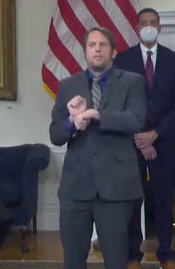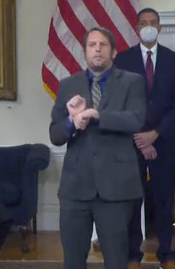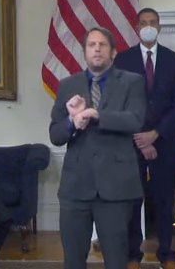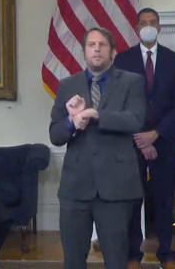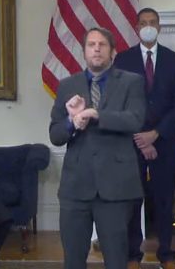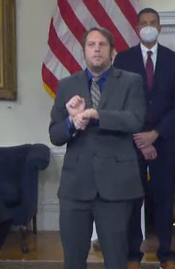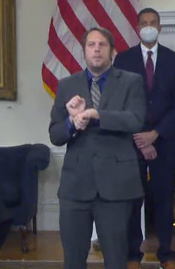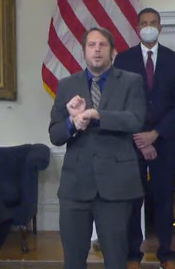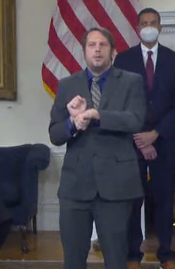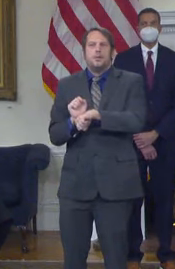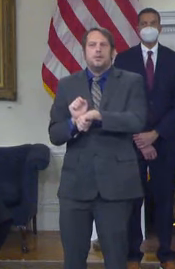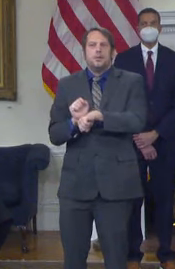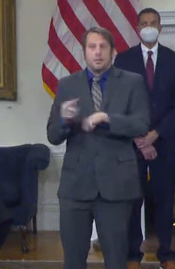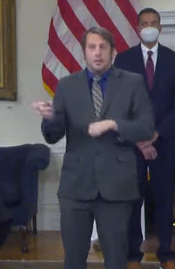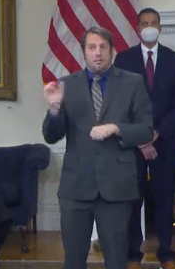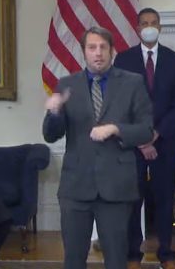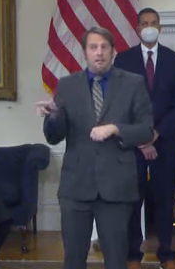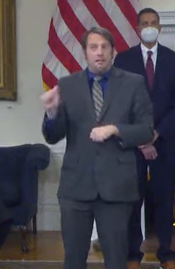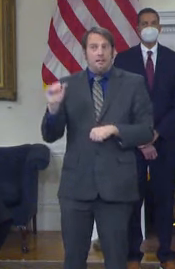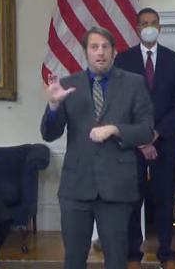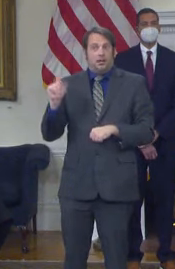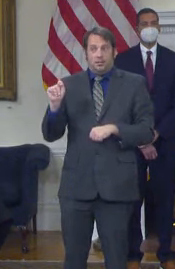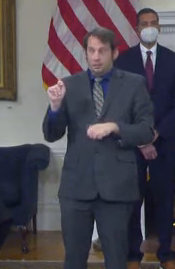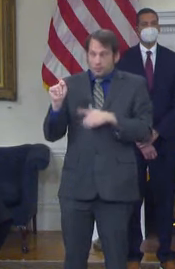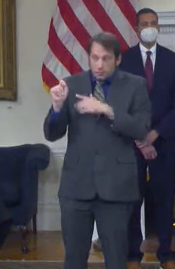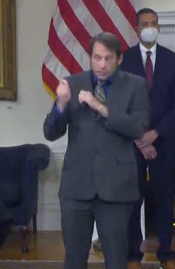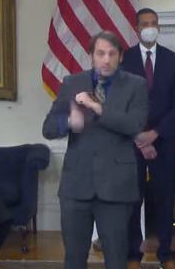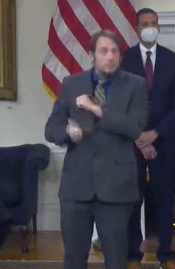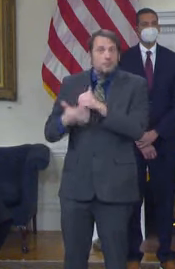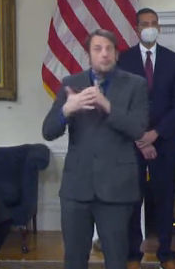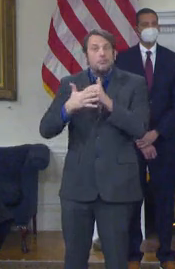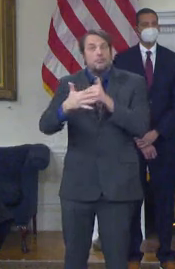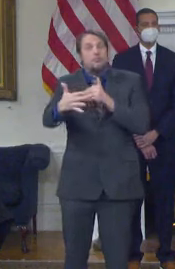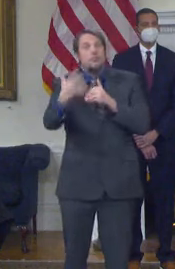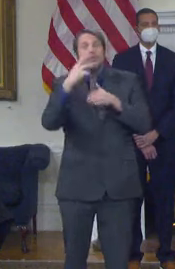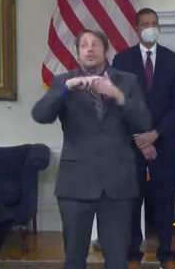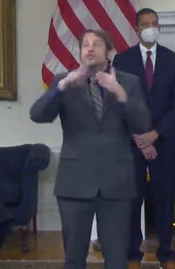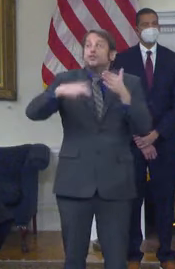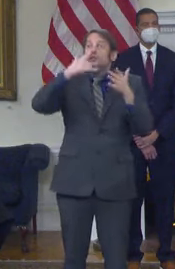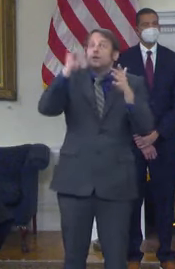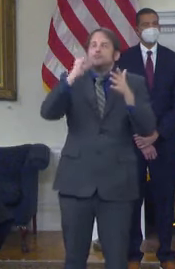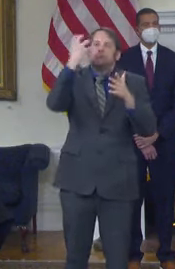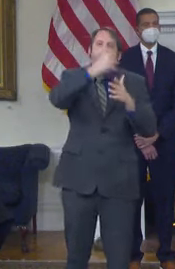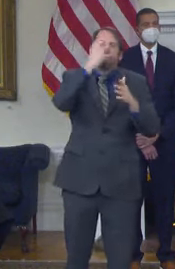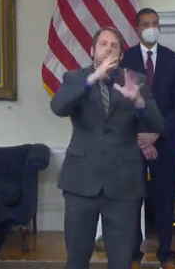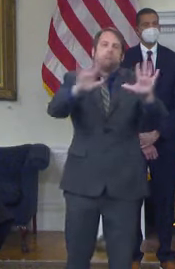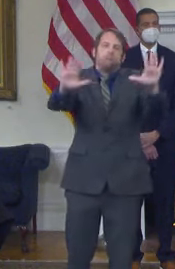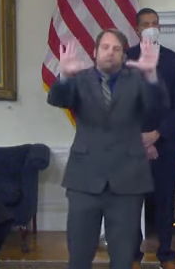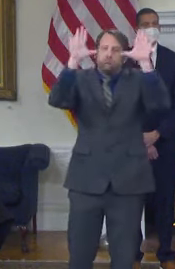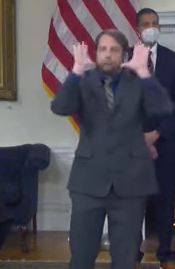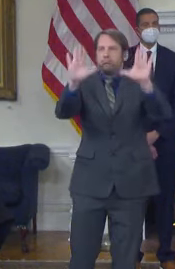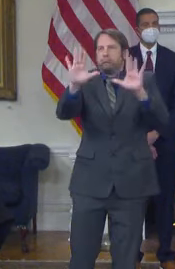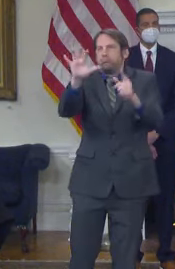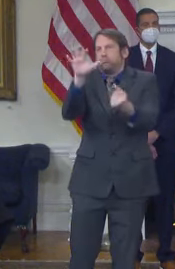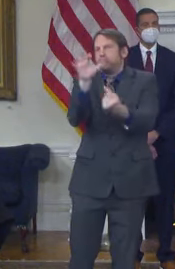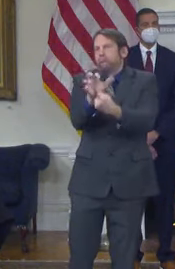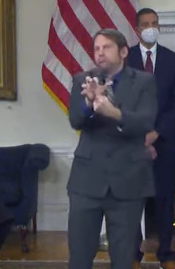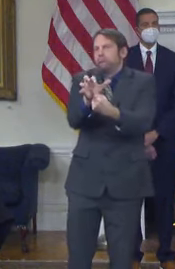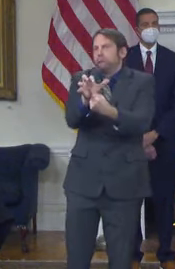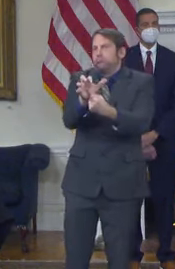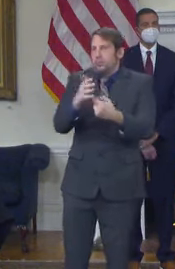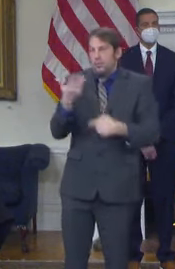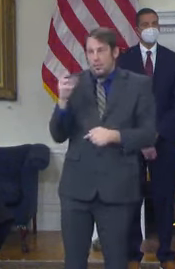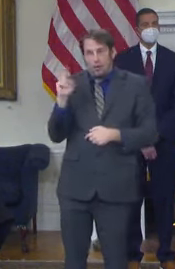Jobs for Marylanders initiative speak for themselves. Maryland is no longer losing manufacturing jobs. We're adding them.